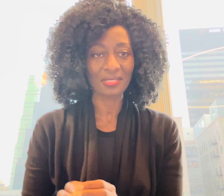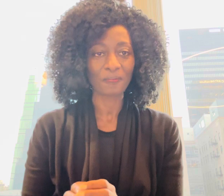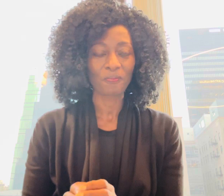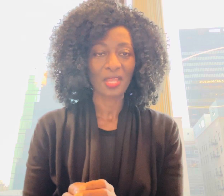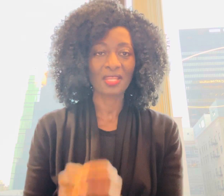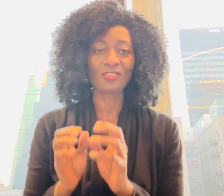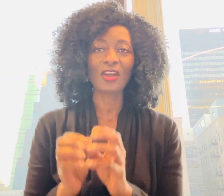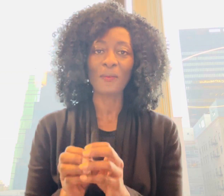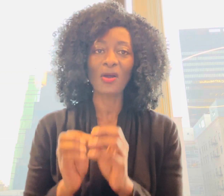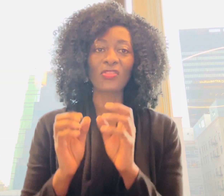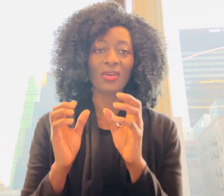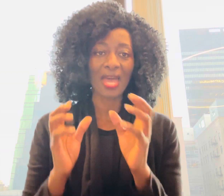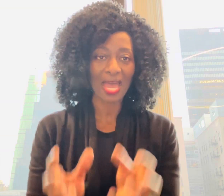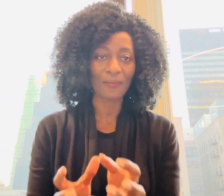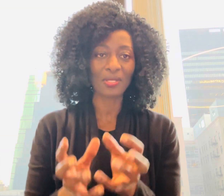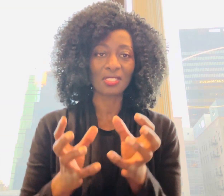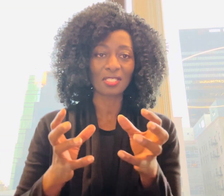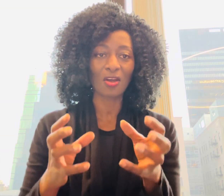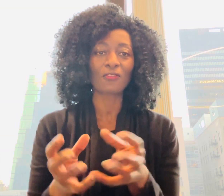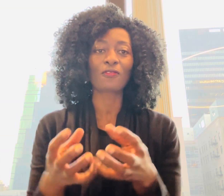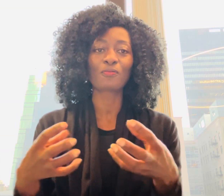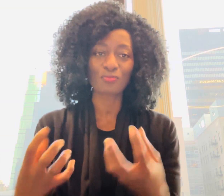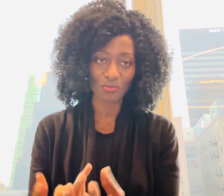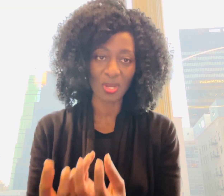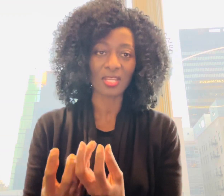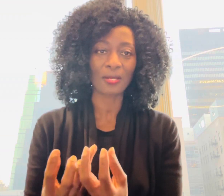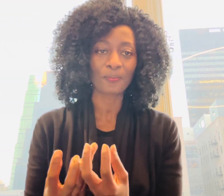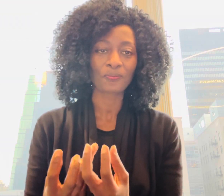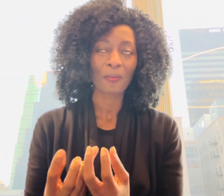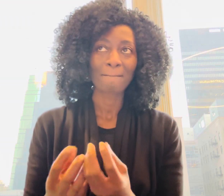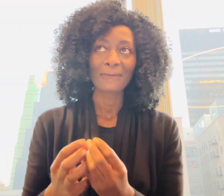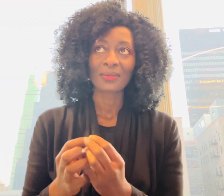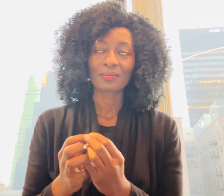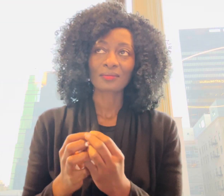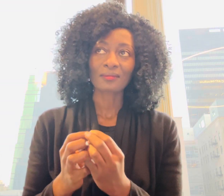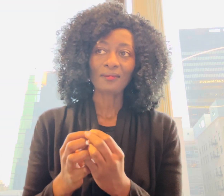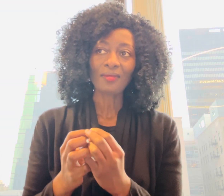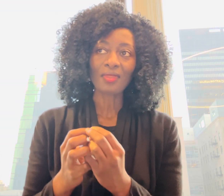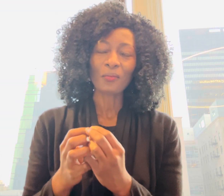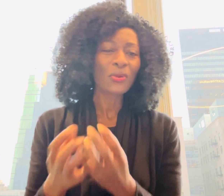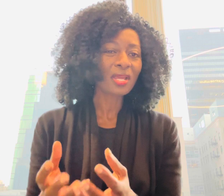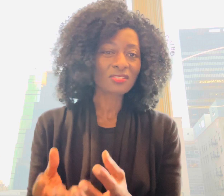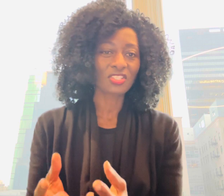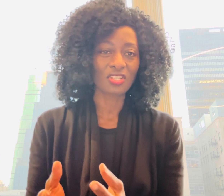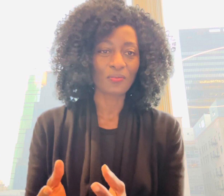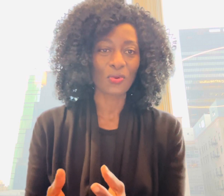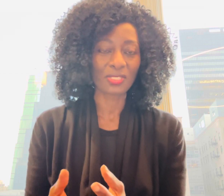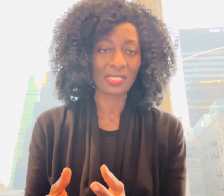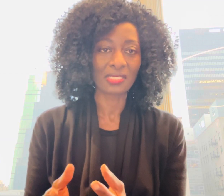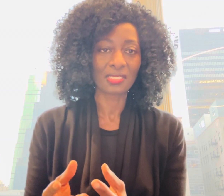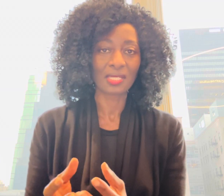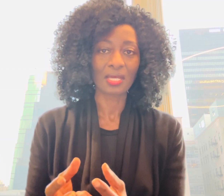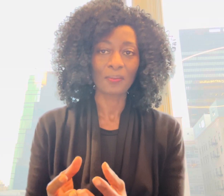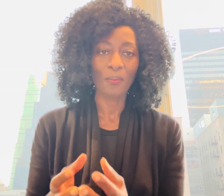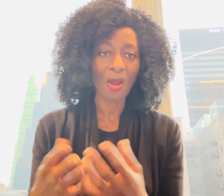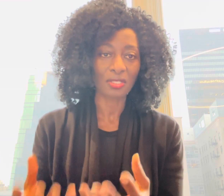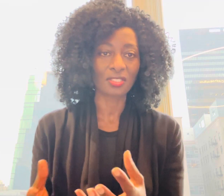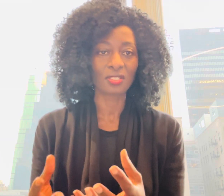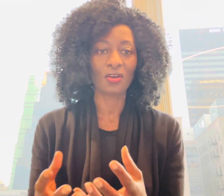let's talk about the habit of prayer prayer is such an important part of